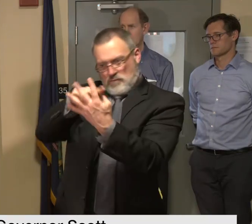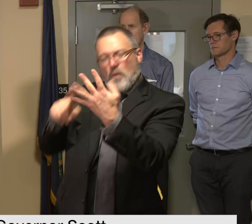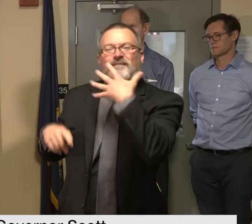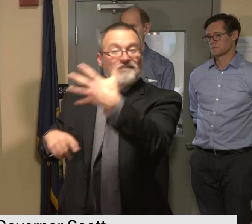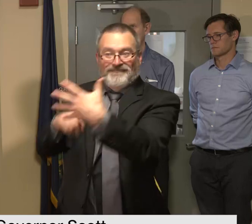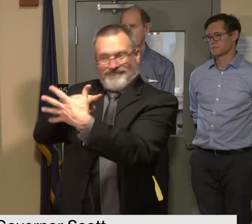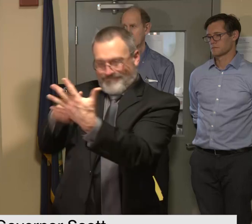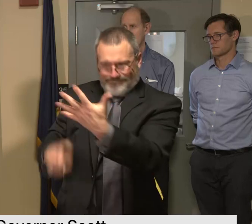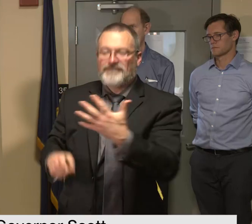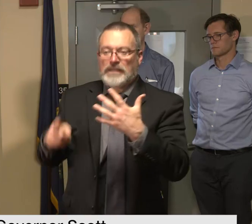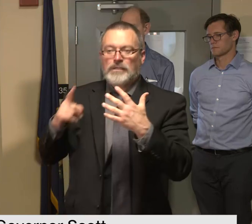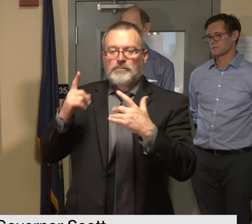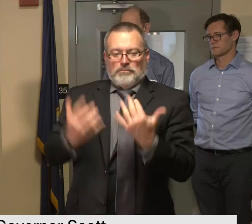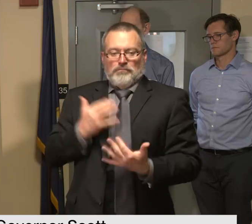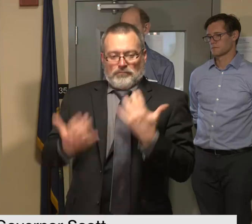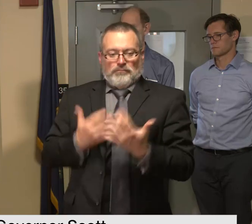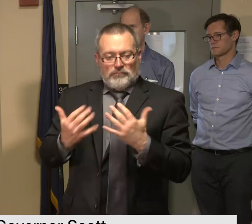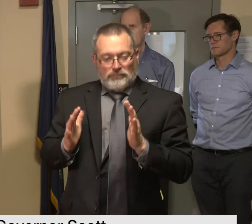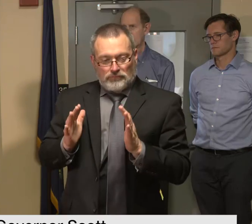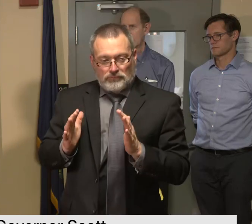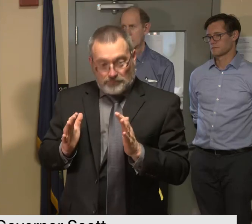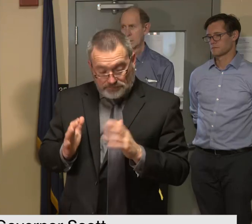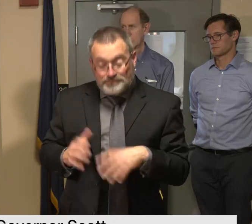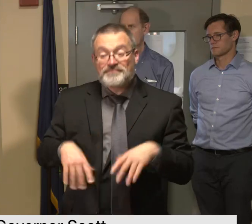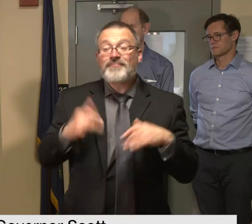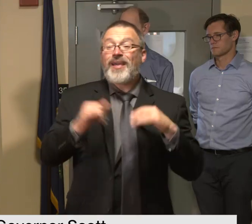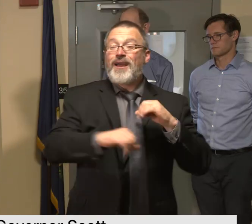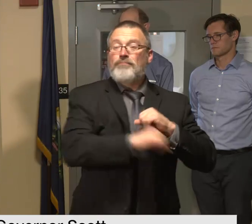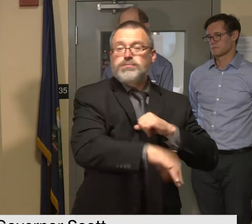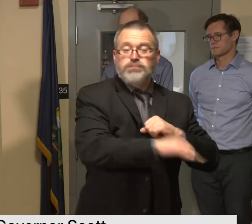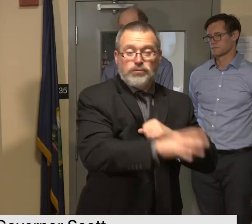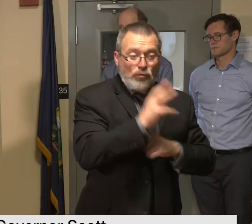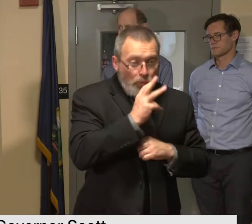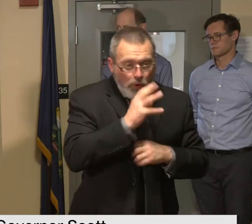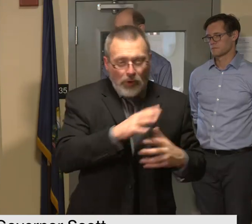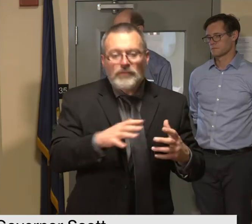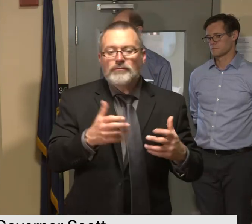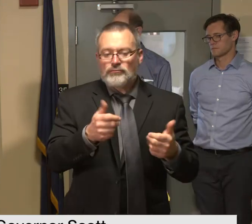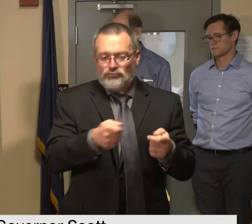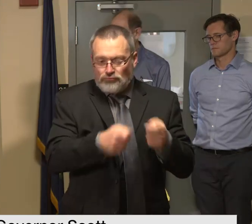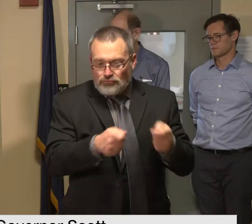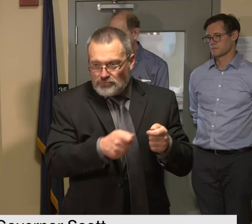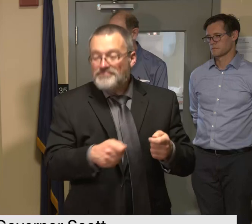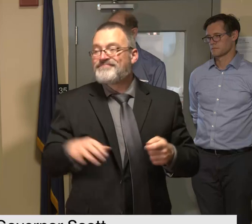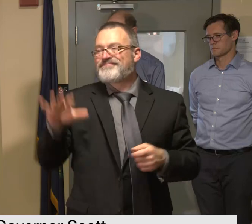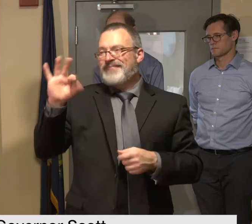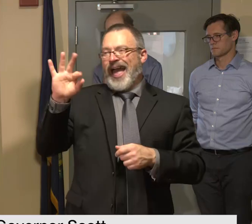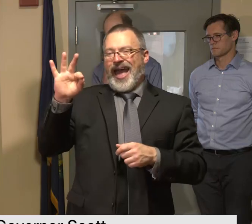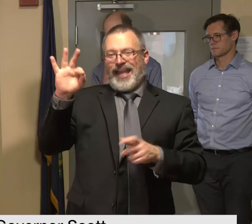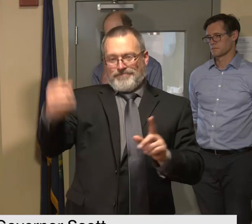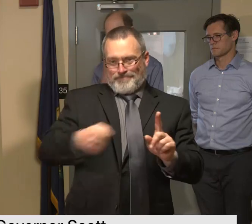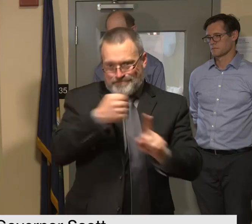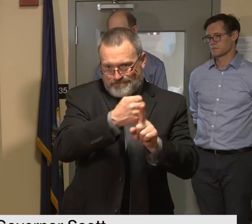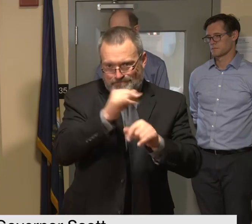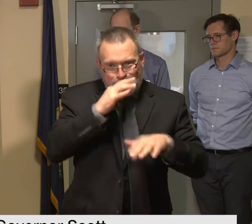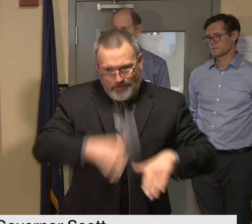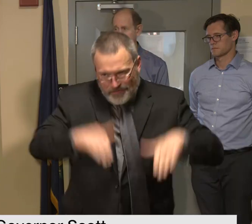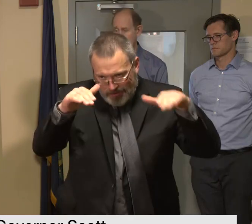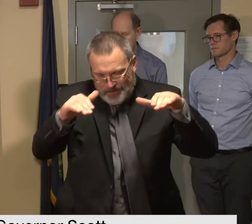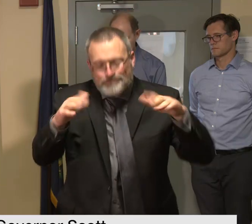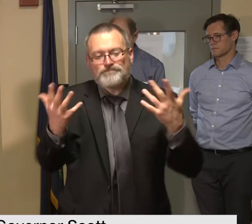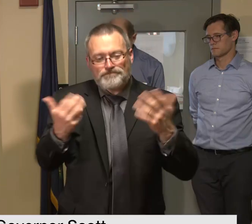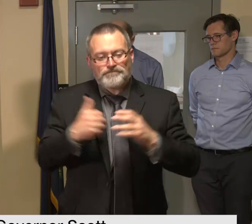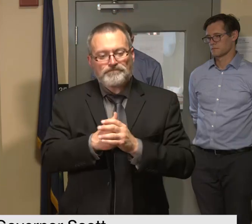impacted during this week's event seven of these systems experienced operational issues that we anticipate will